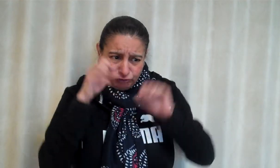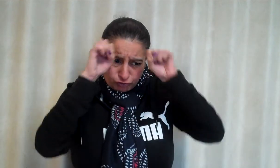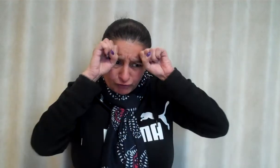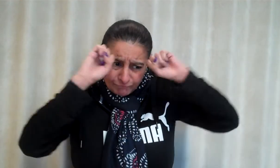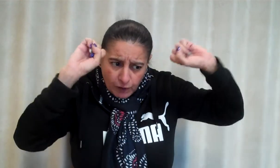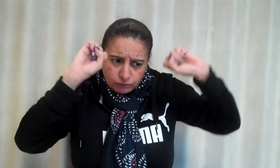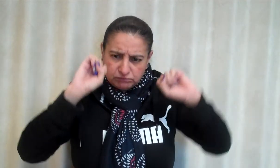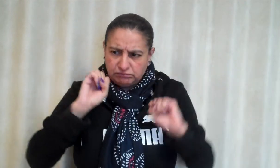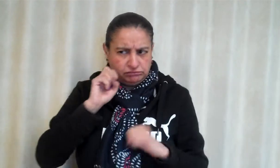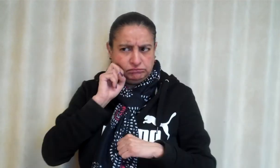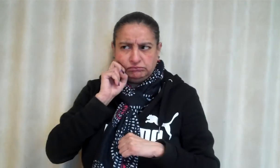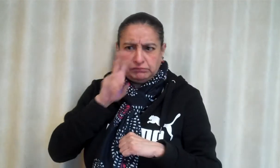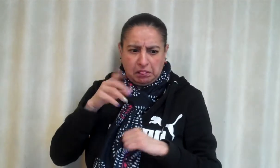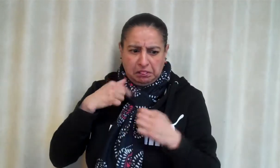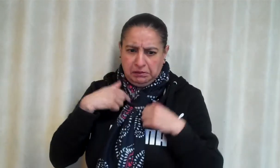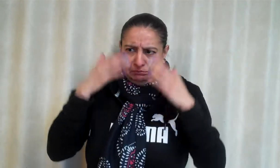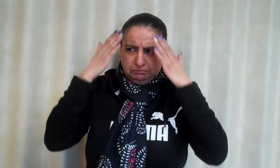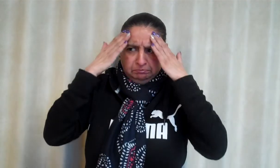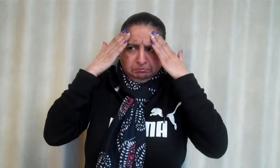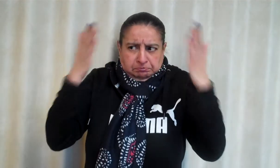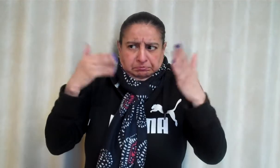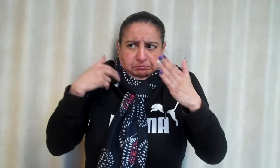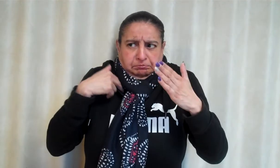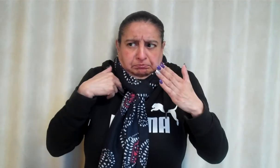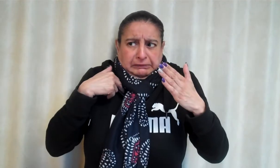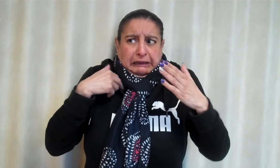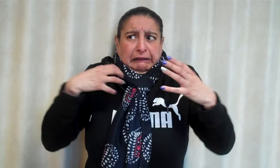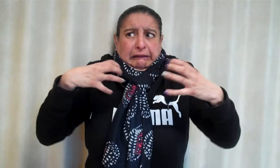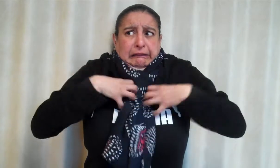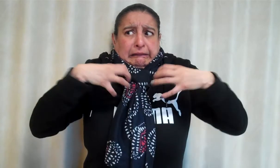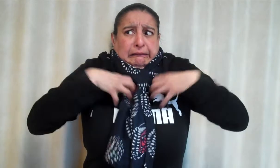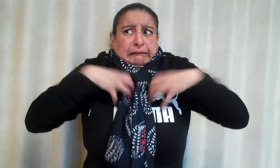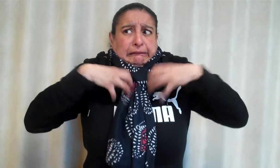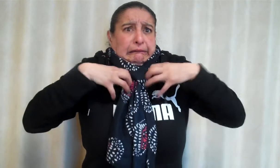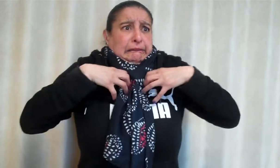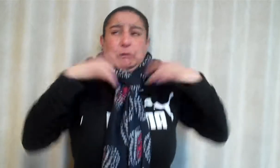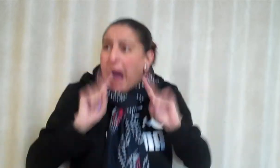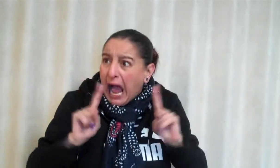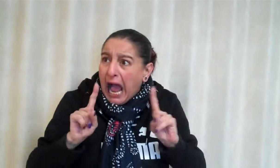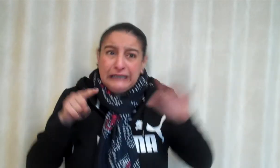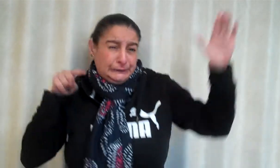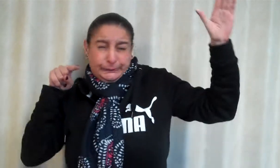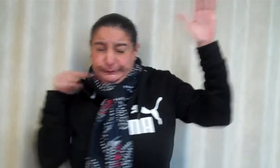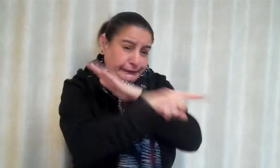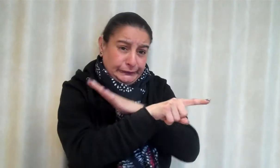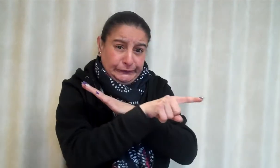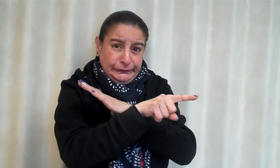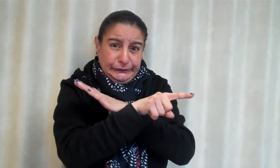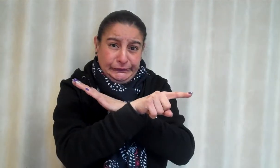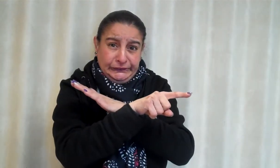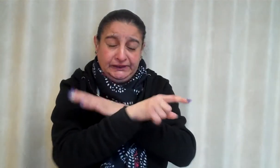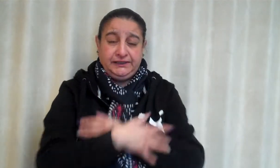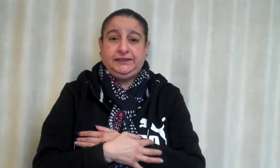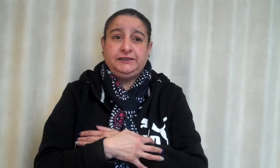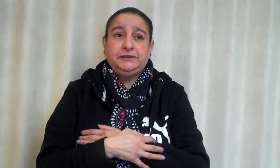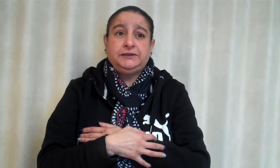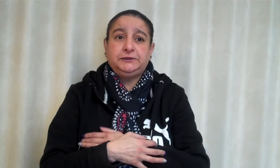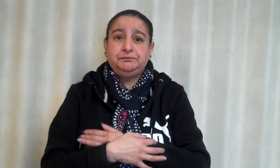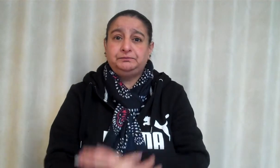Have you seen a Gruffalo? No, said the snake. I don't know what that is. And off he